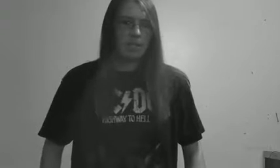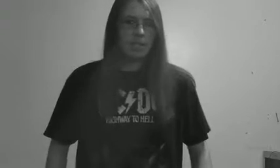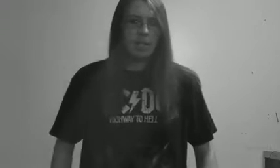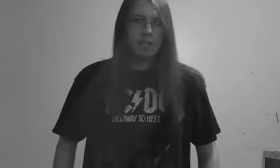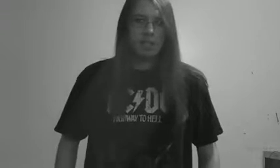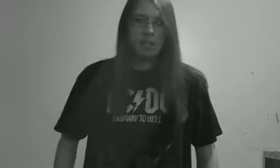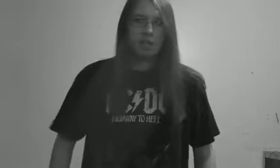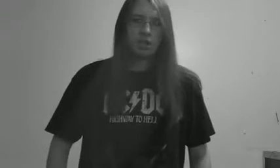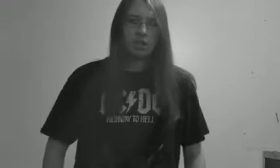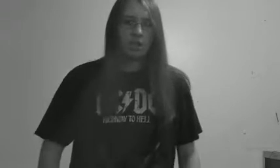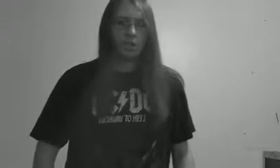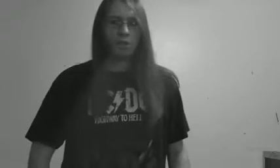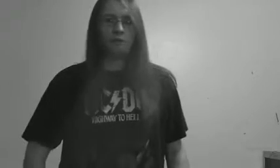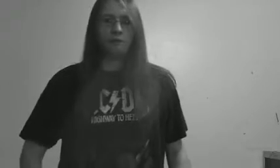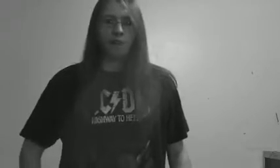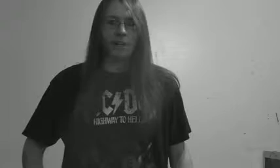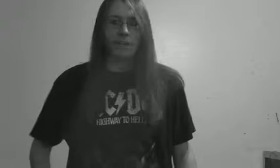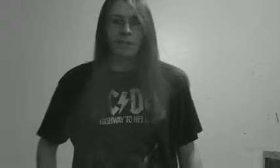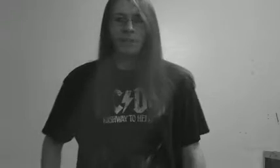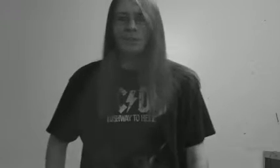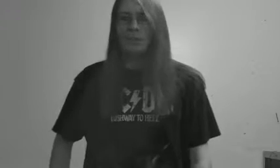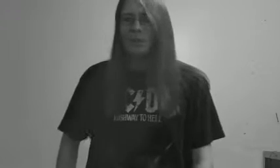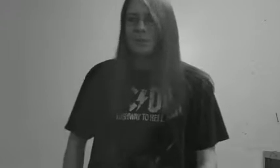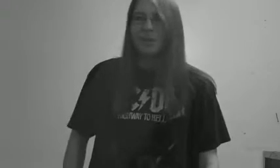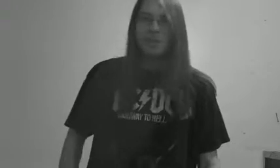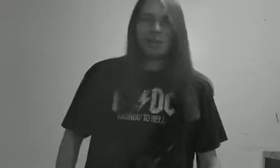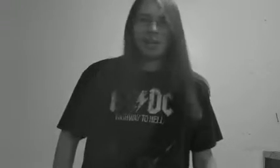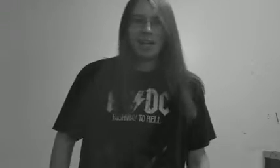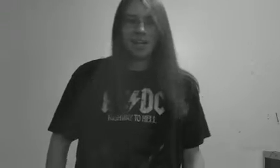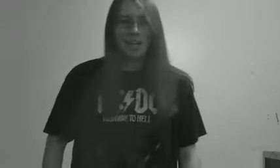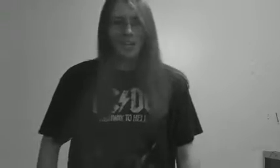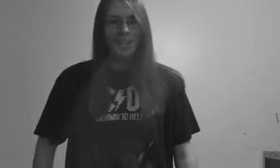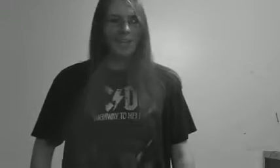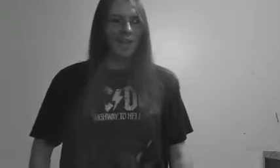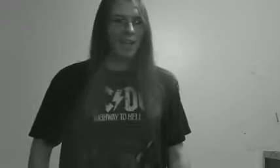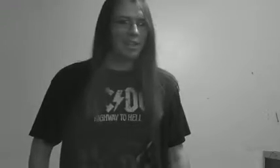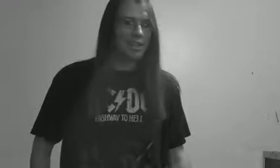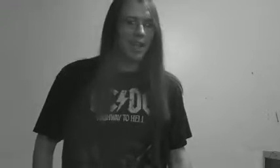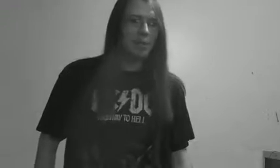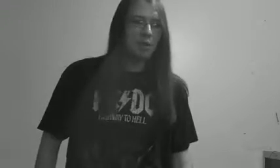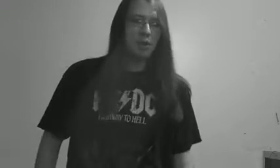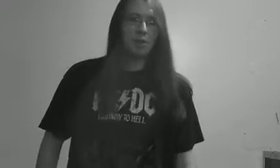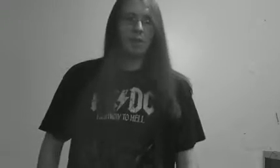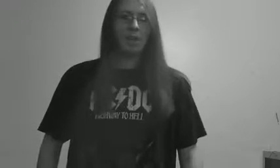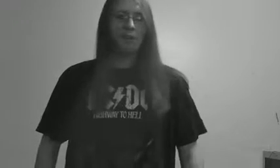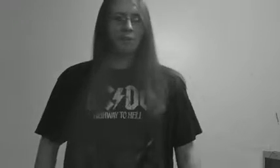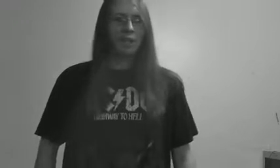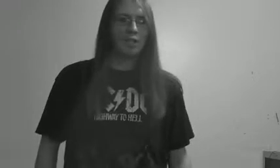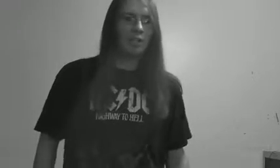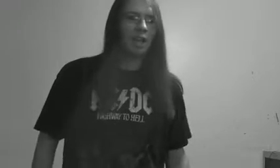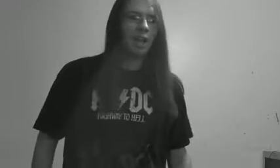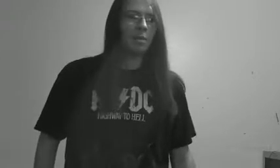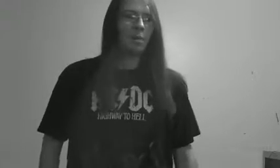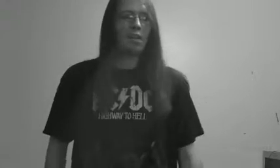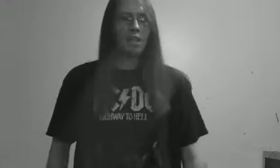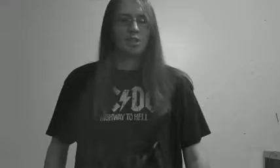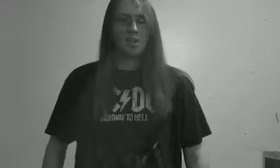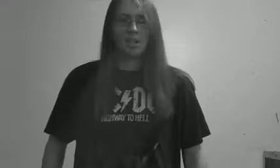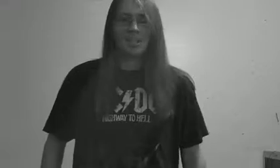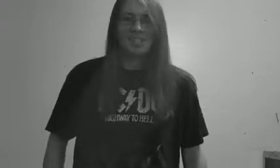like, saying, dude, fuck you. Don't cut your hair. God damn you. If you cut your hair, I'm going to cut your nuts,